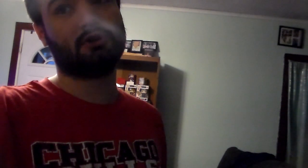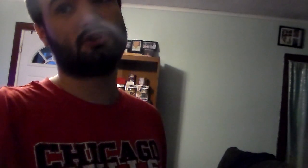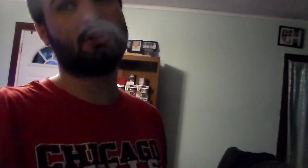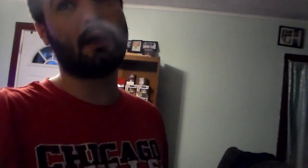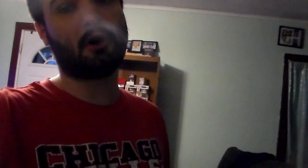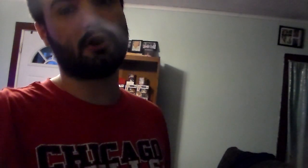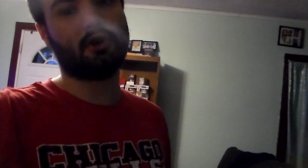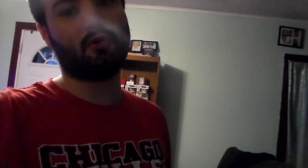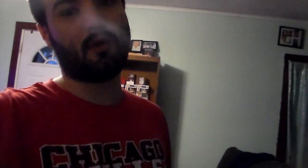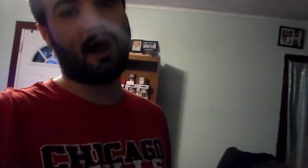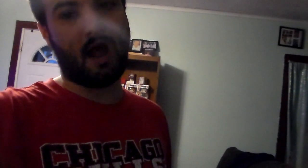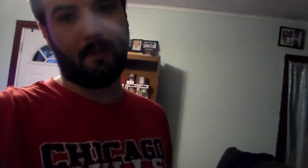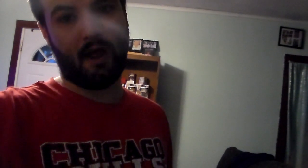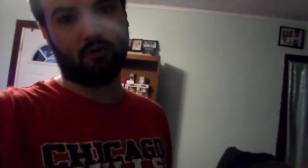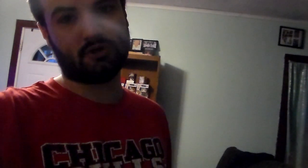shame on you I'm out